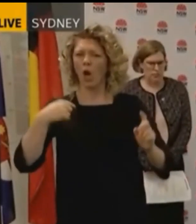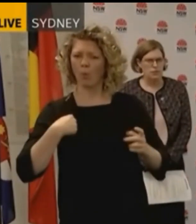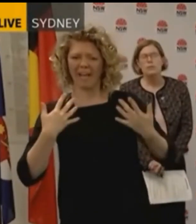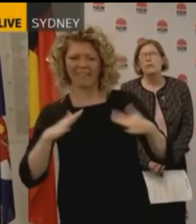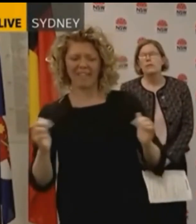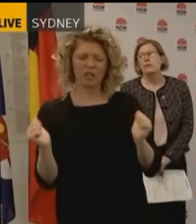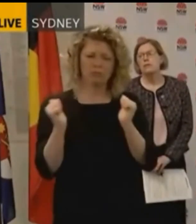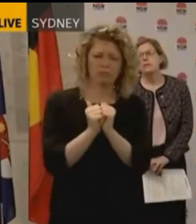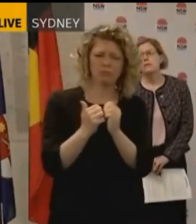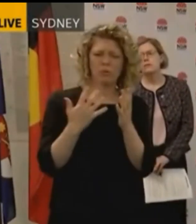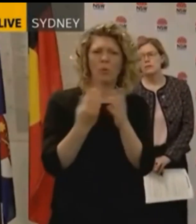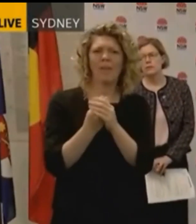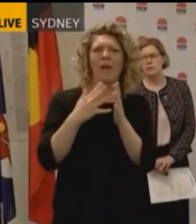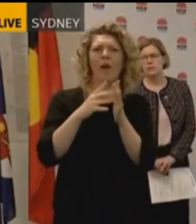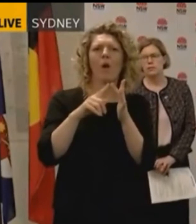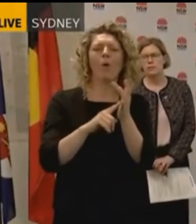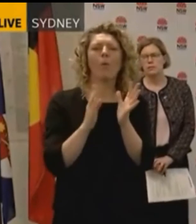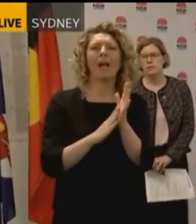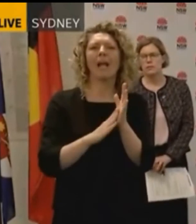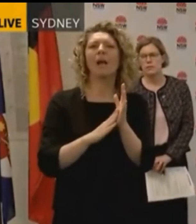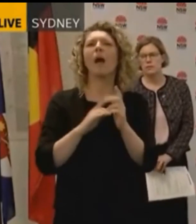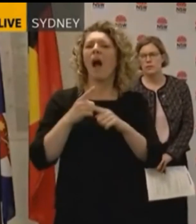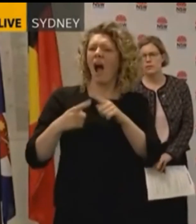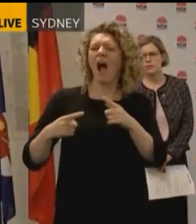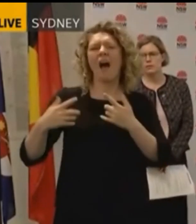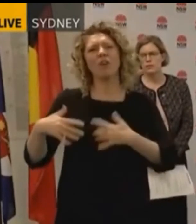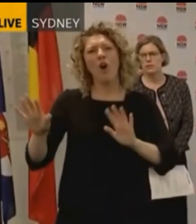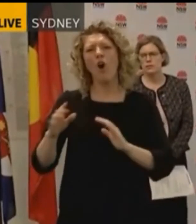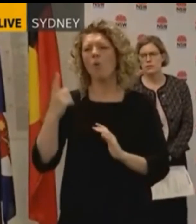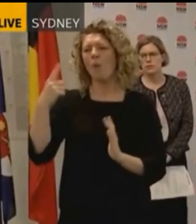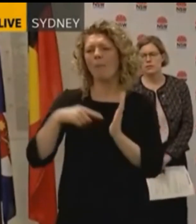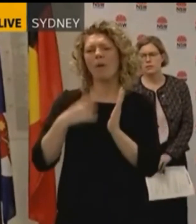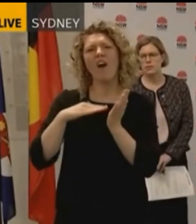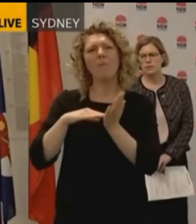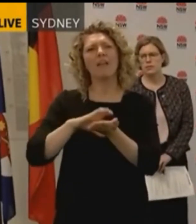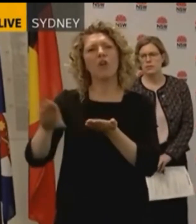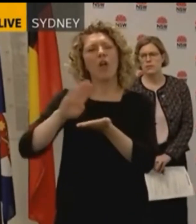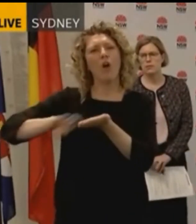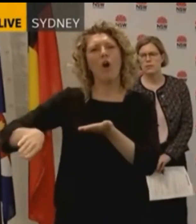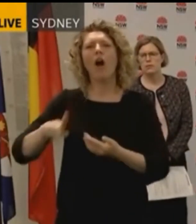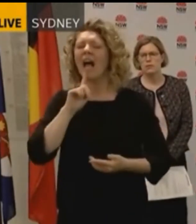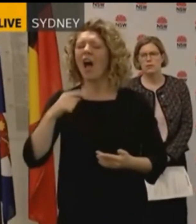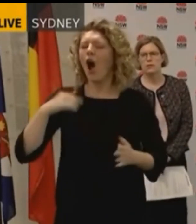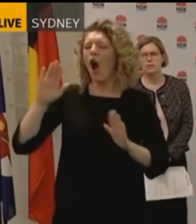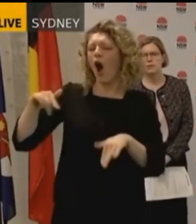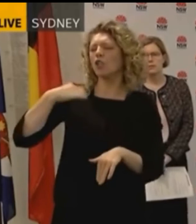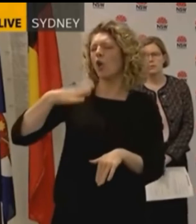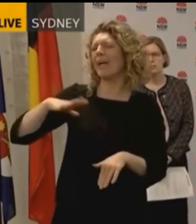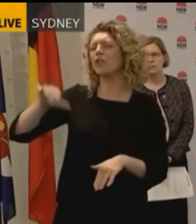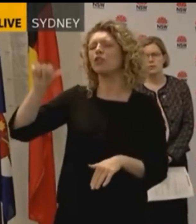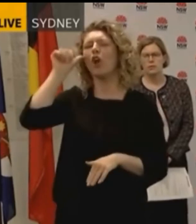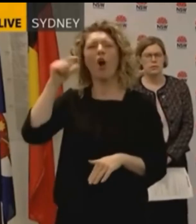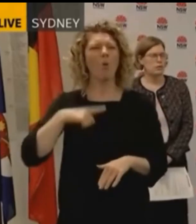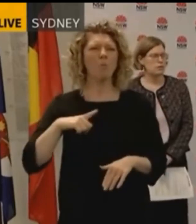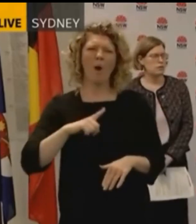so hopefully that's about half of all that gone, referring to his $1.5 million debt, and you say, I don't need to know about that bit. Why